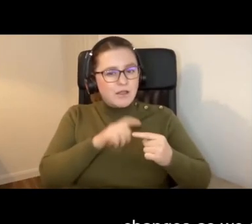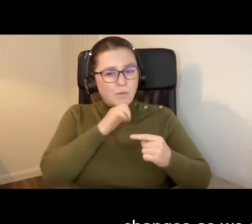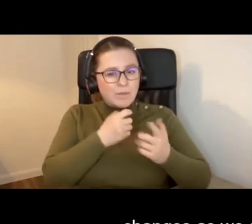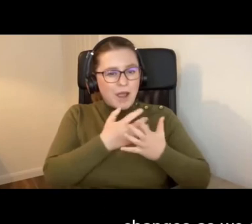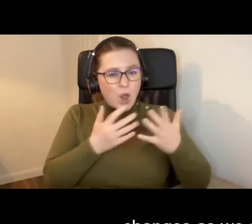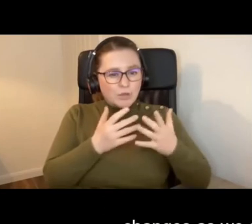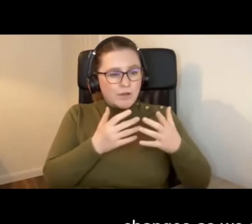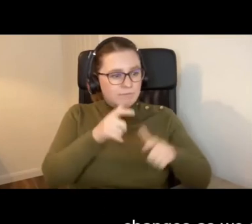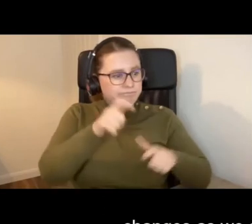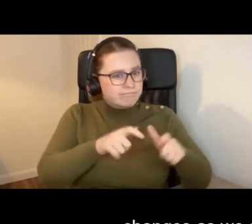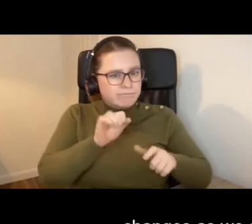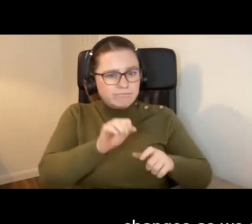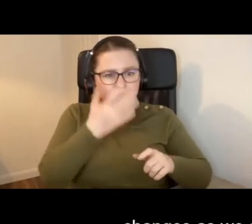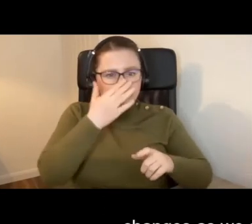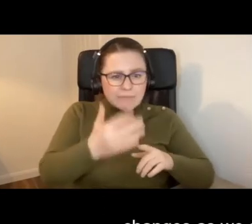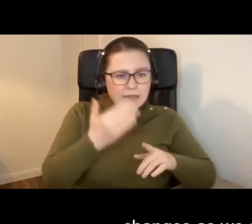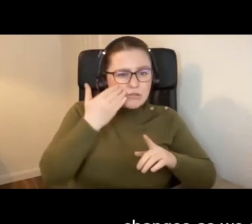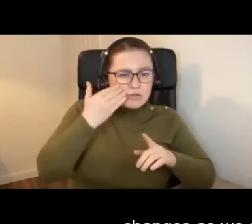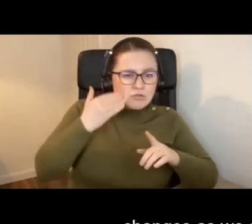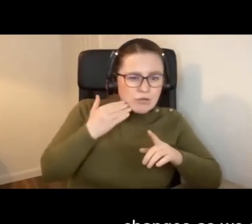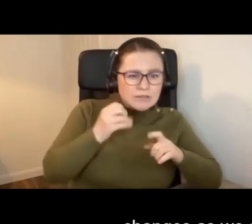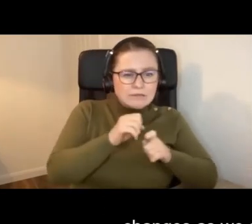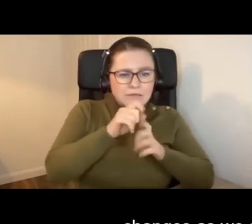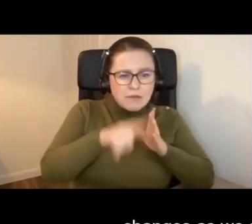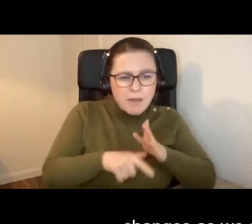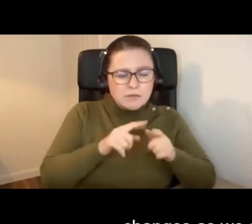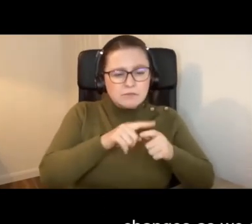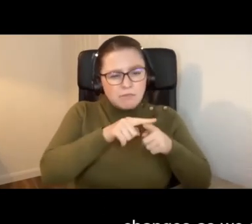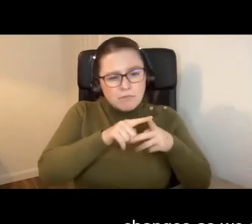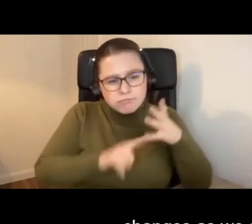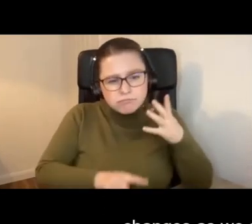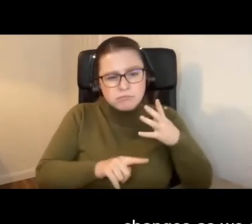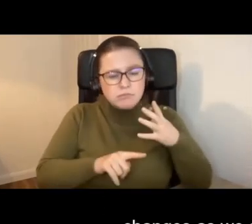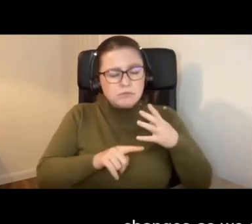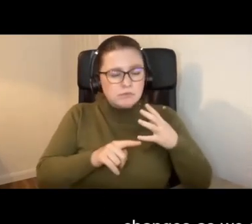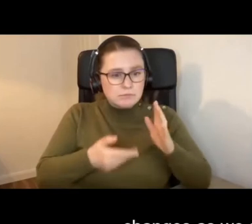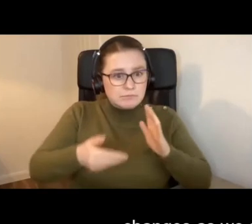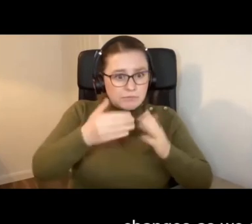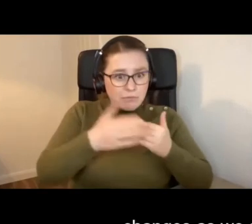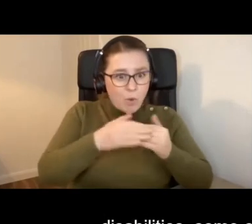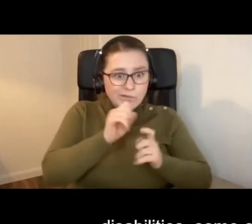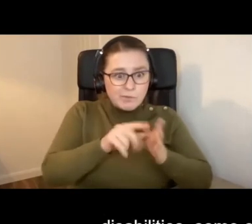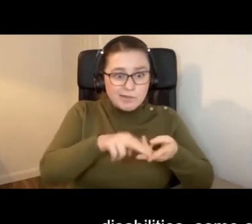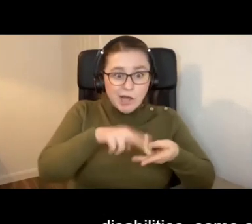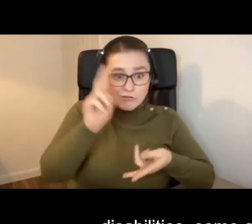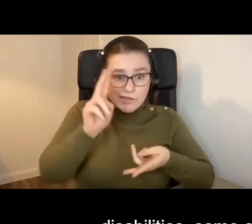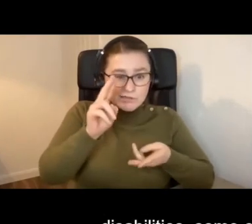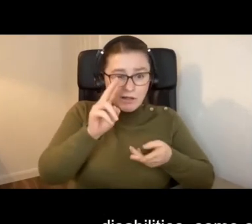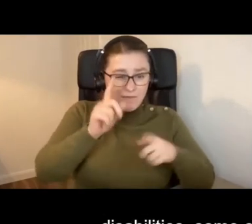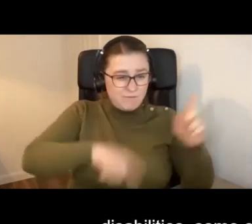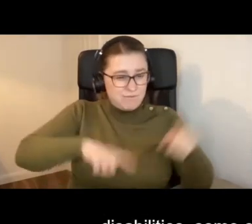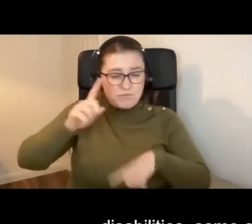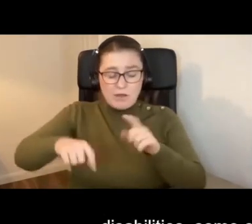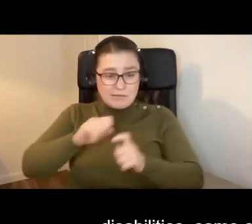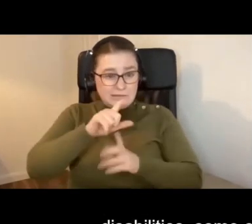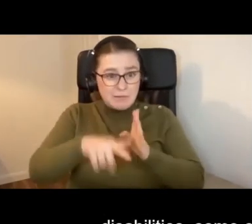demographic changes as we see more people with disabilities and a whole range of disabilities.